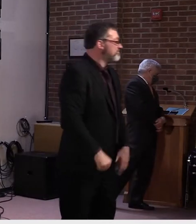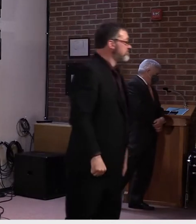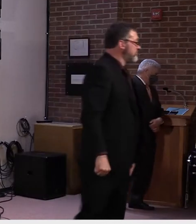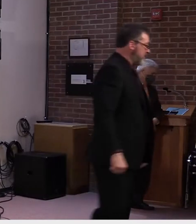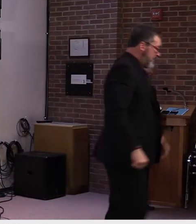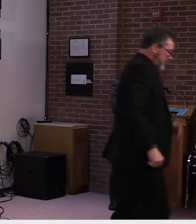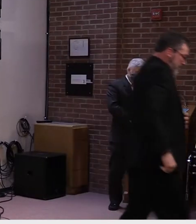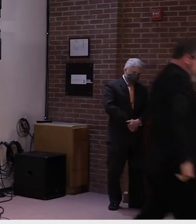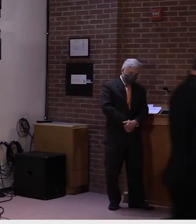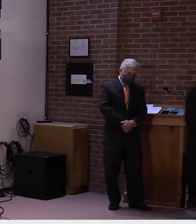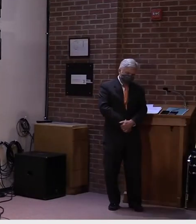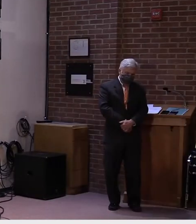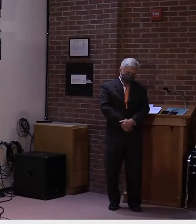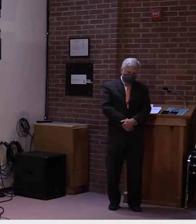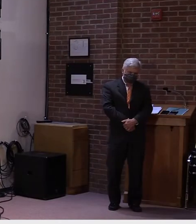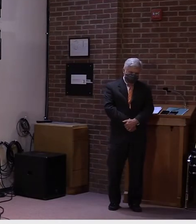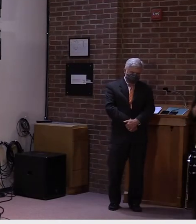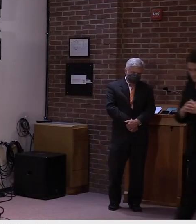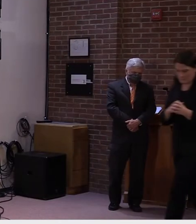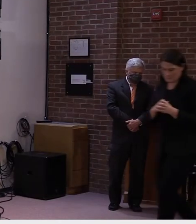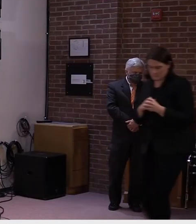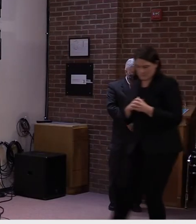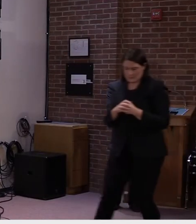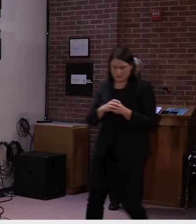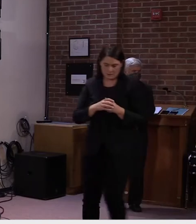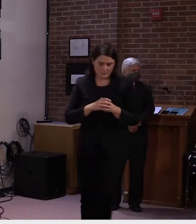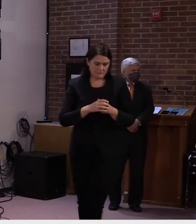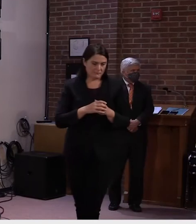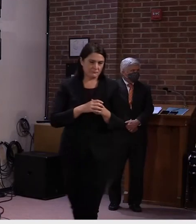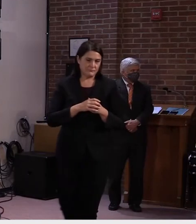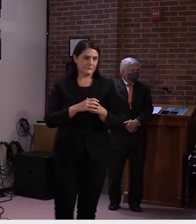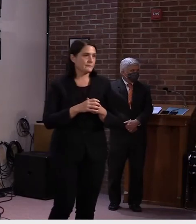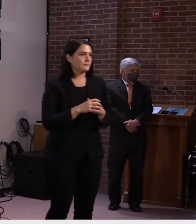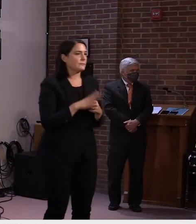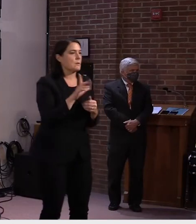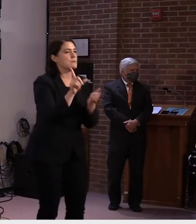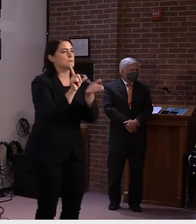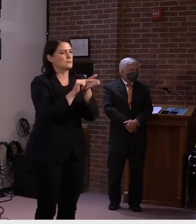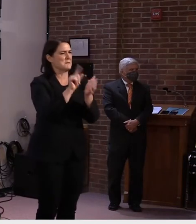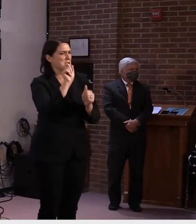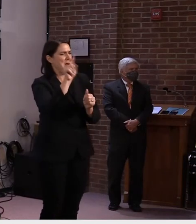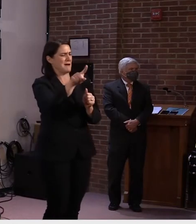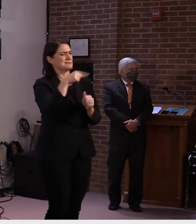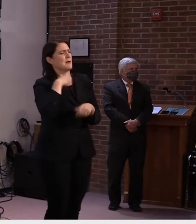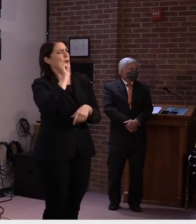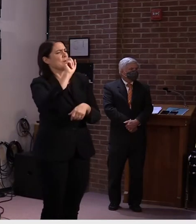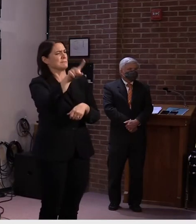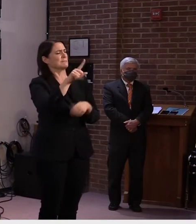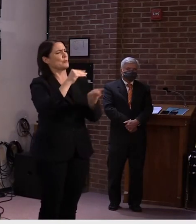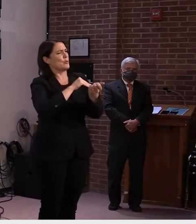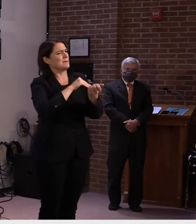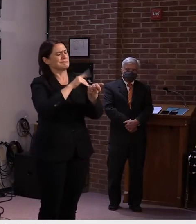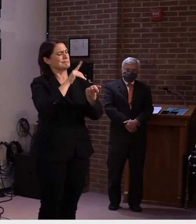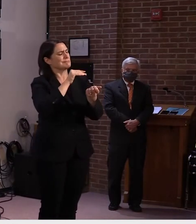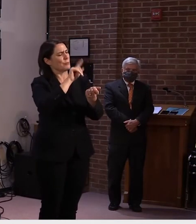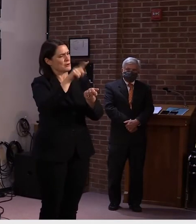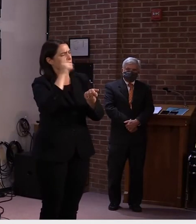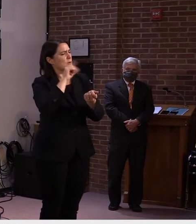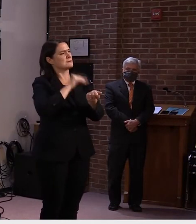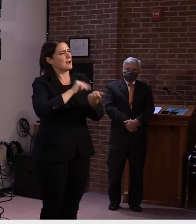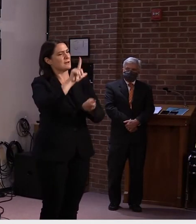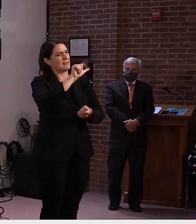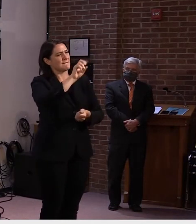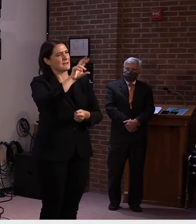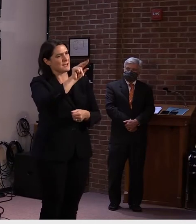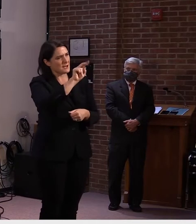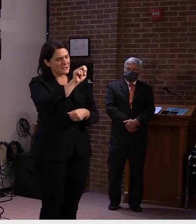Hi, this is a question for Dr. Levine. Um, you mentioned that on Saturday, the FDA